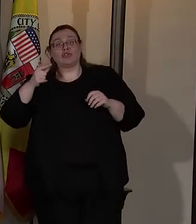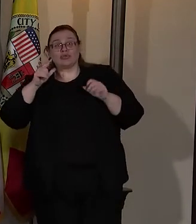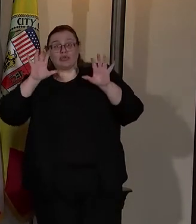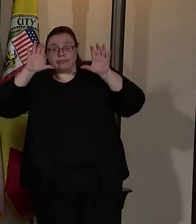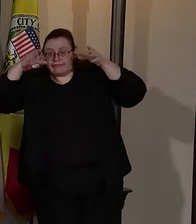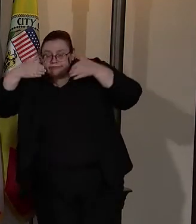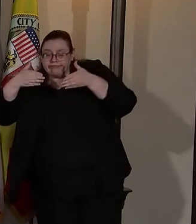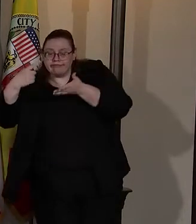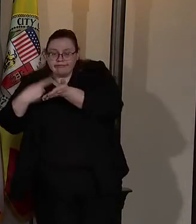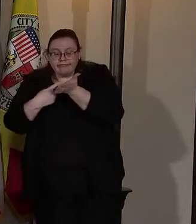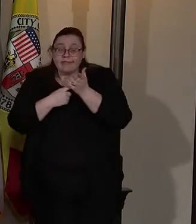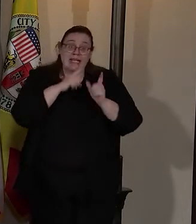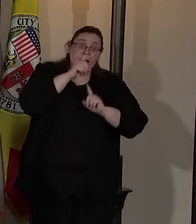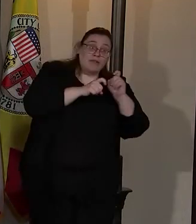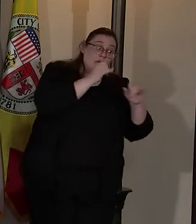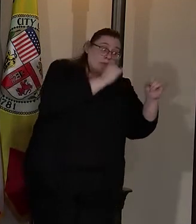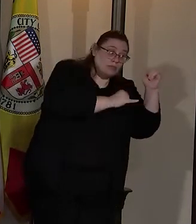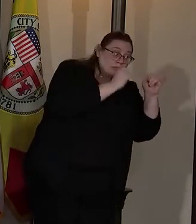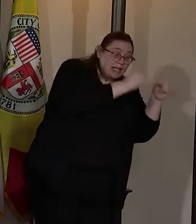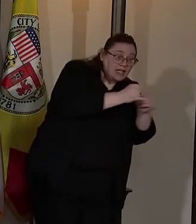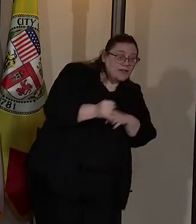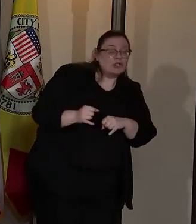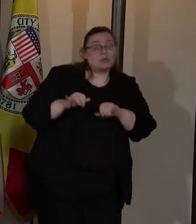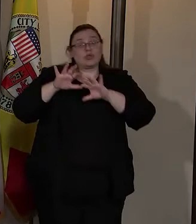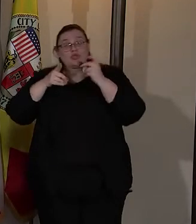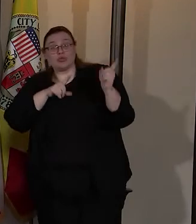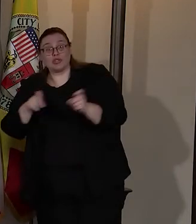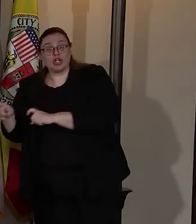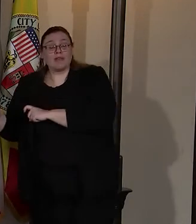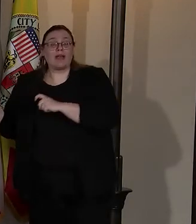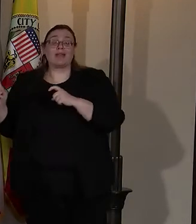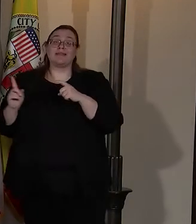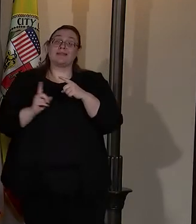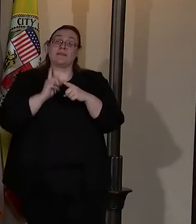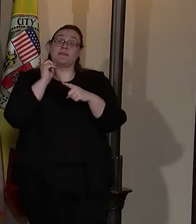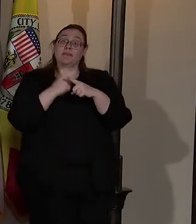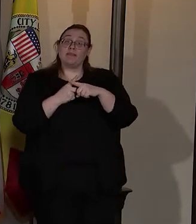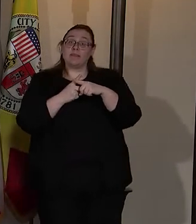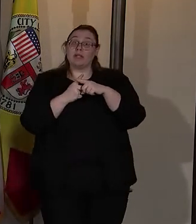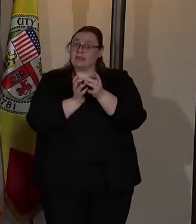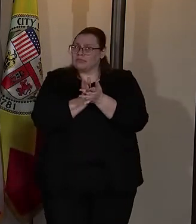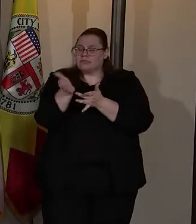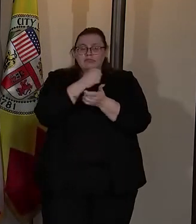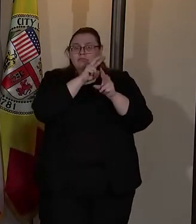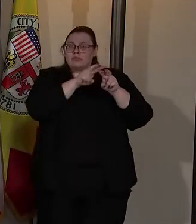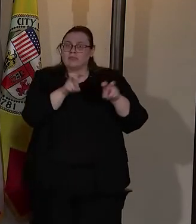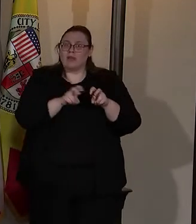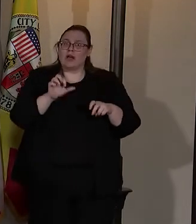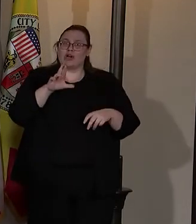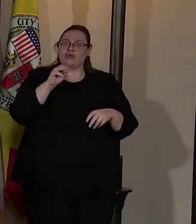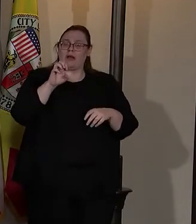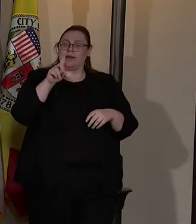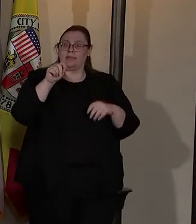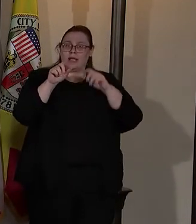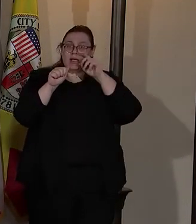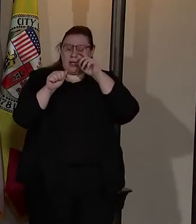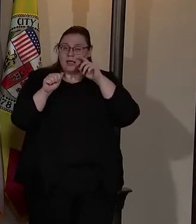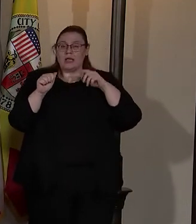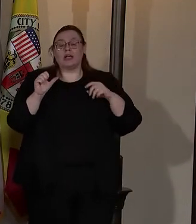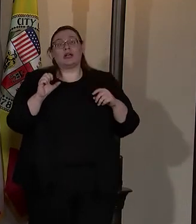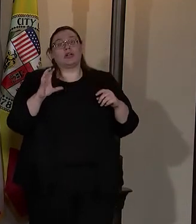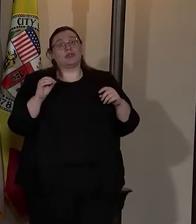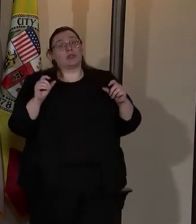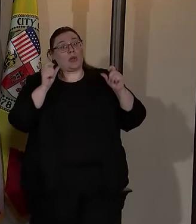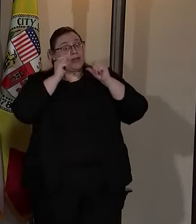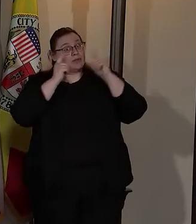interviews, individual as well as group surveys, as well as rigorous analysis of the crime data. So not only the